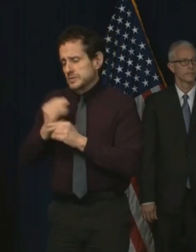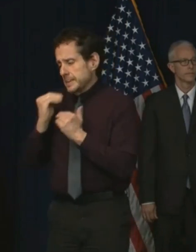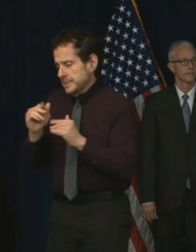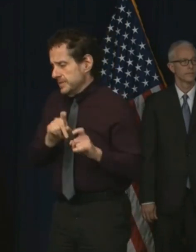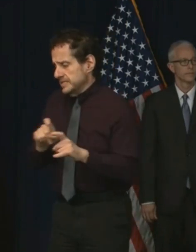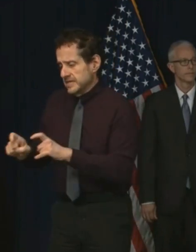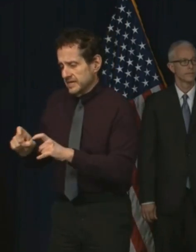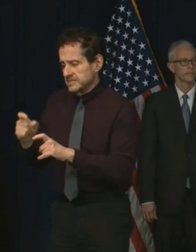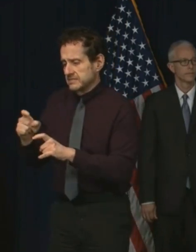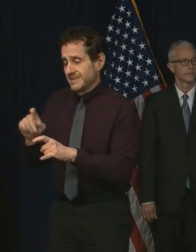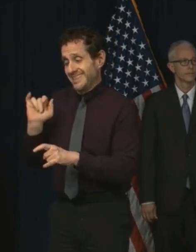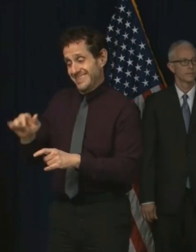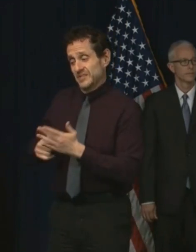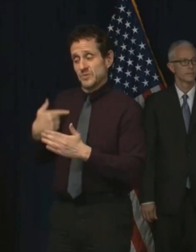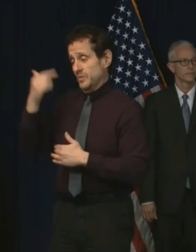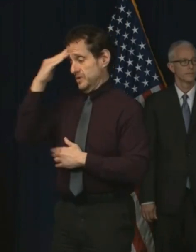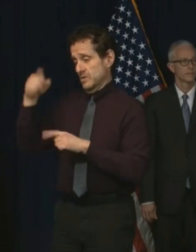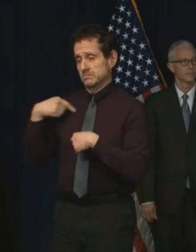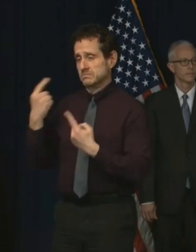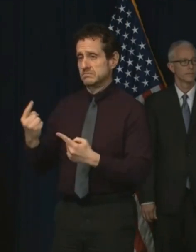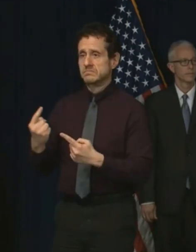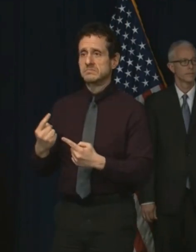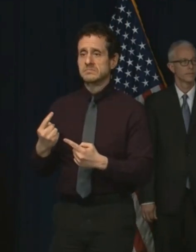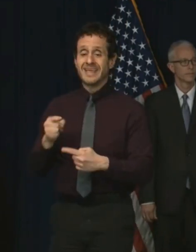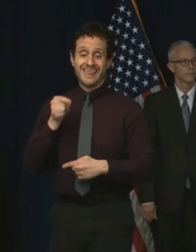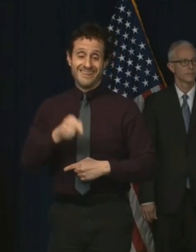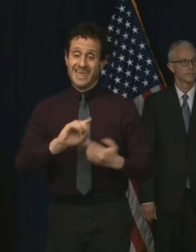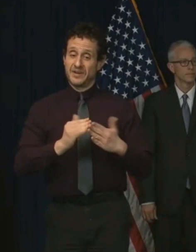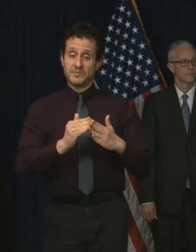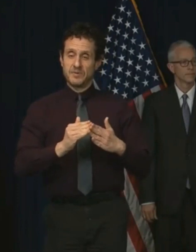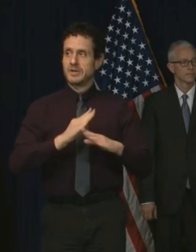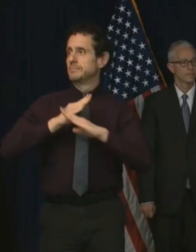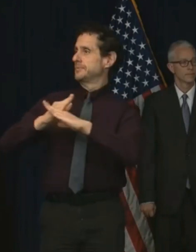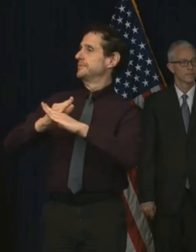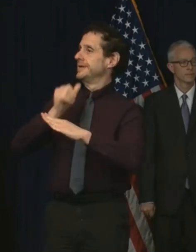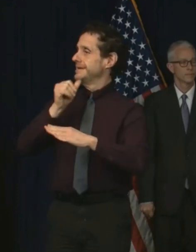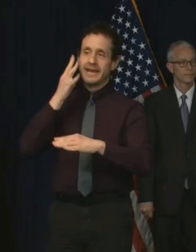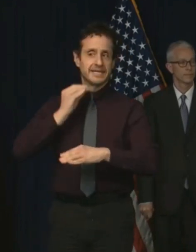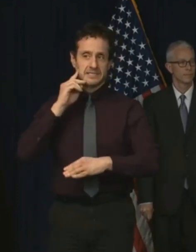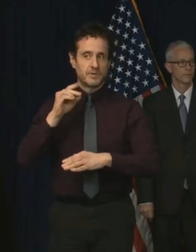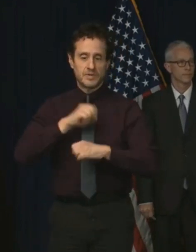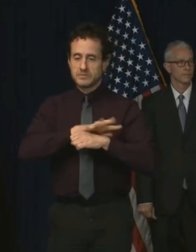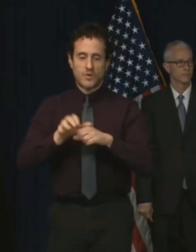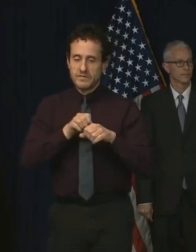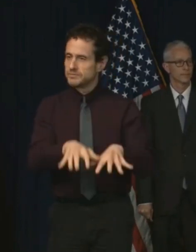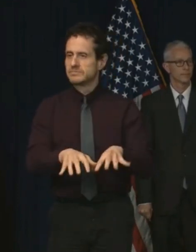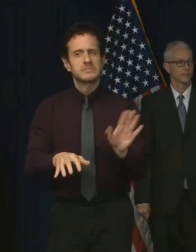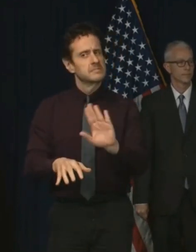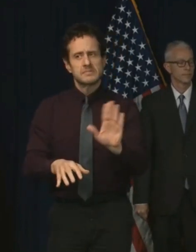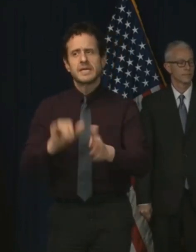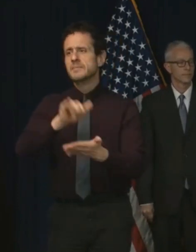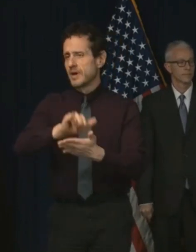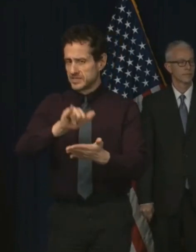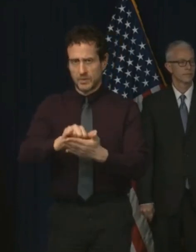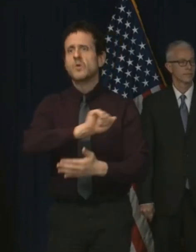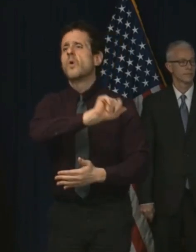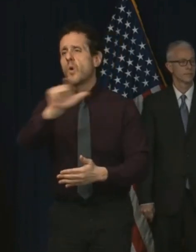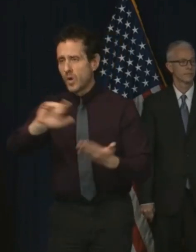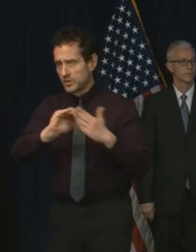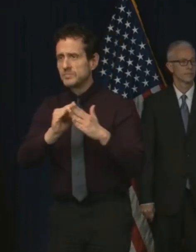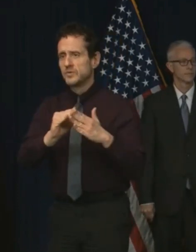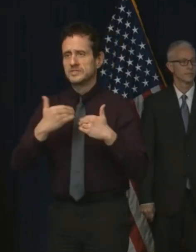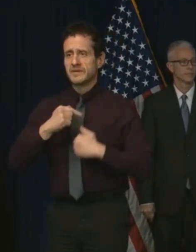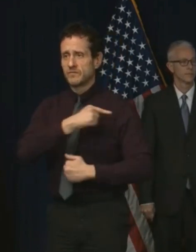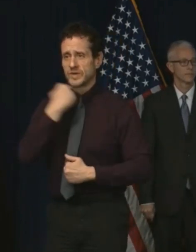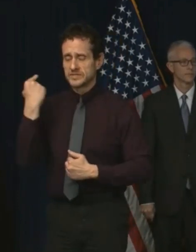have. No community is immune. To that point, I want to discuss our efforts to keep our Department of Corrections